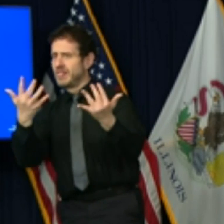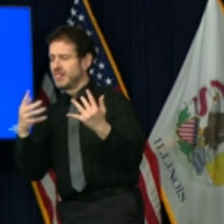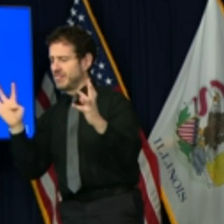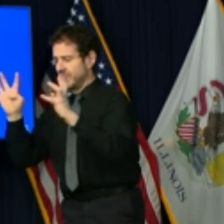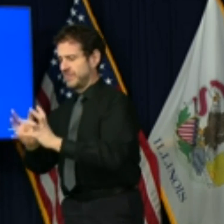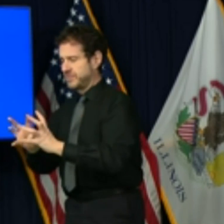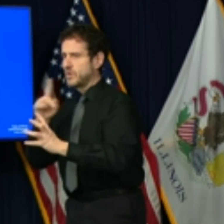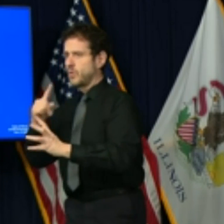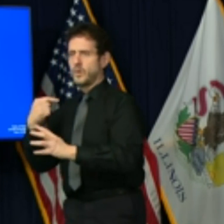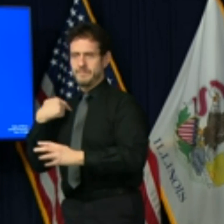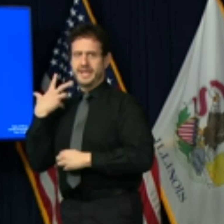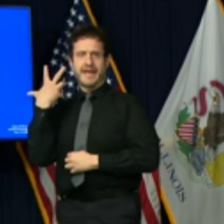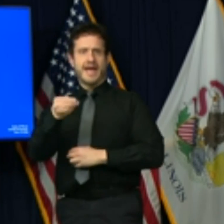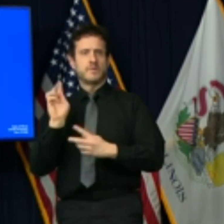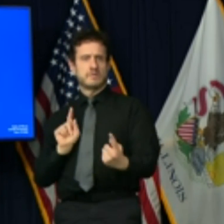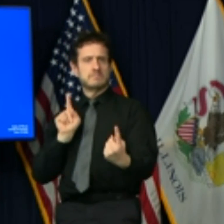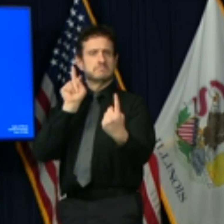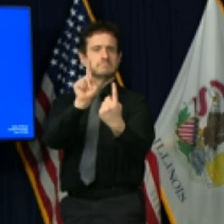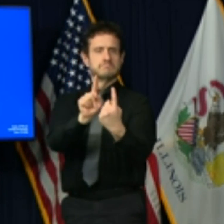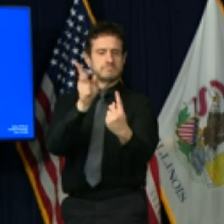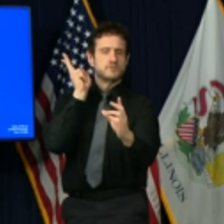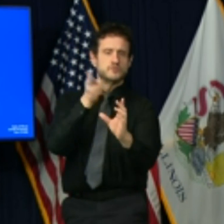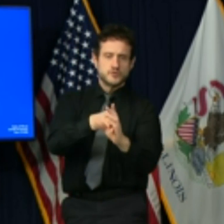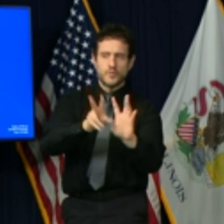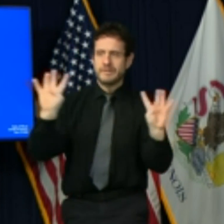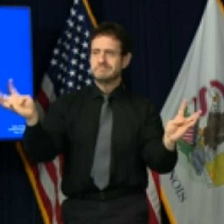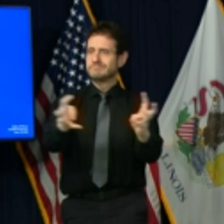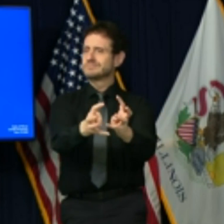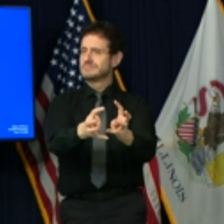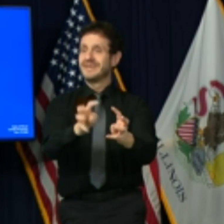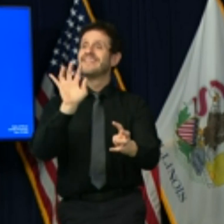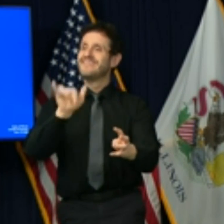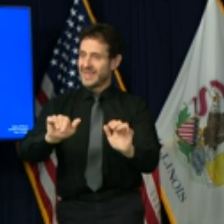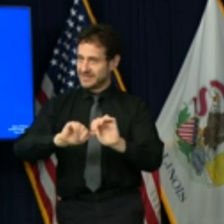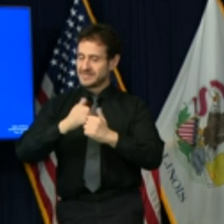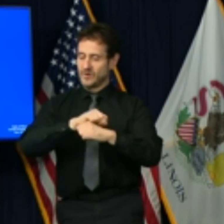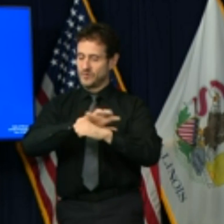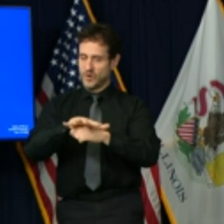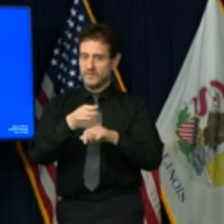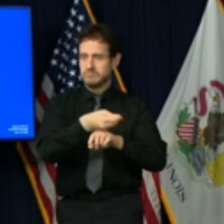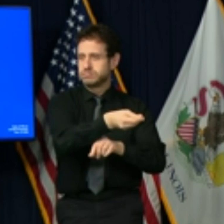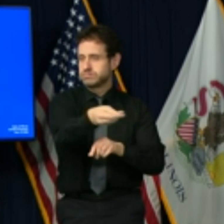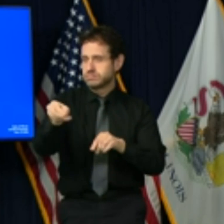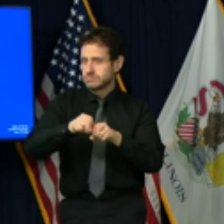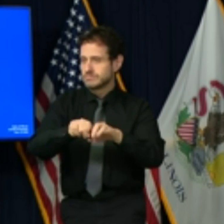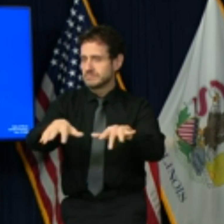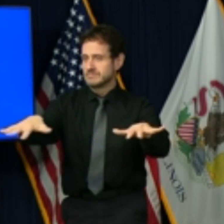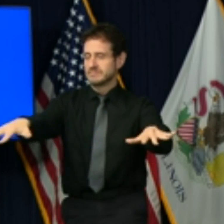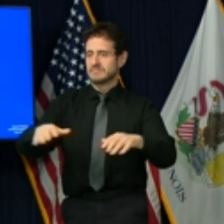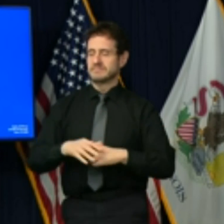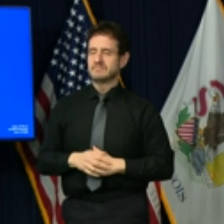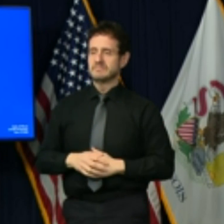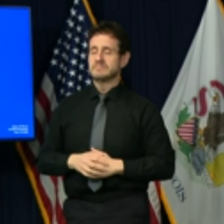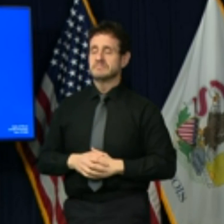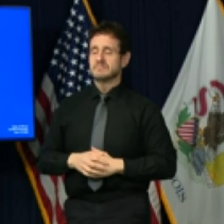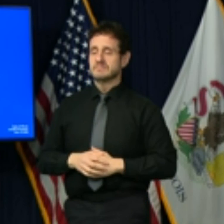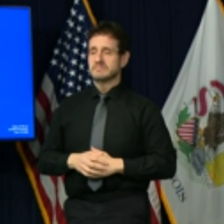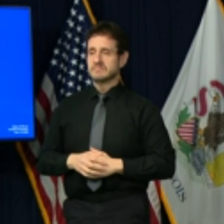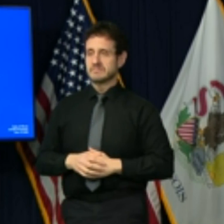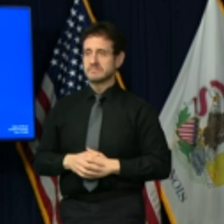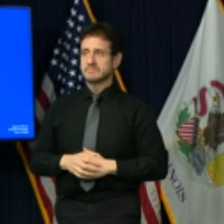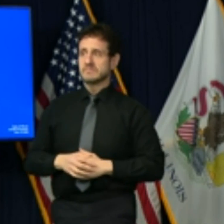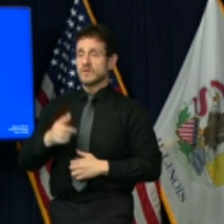is exactly how the virus spreads. To stop this spread and preserve our December